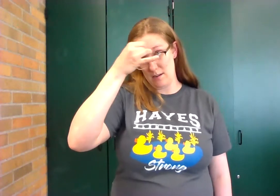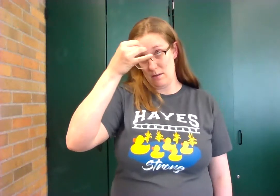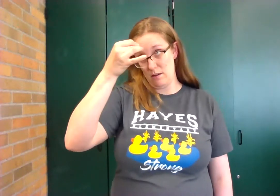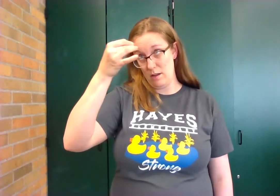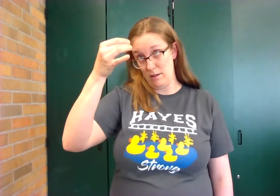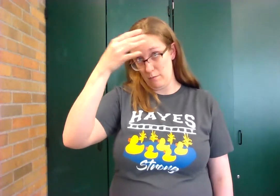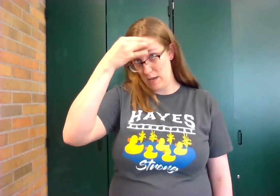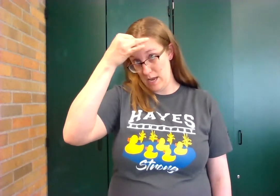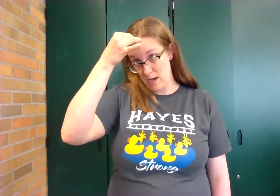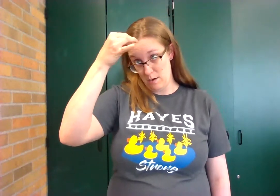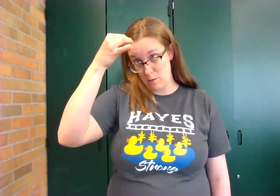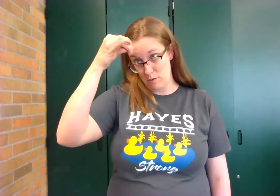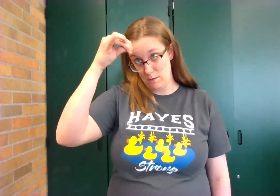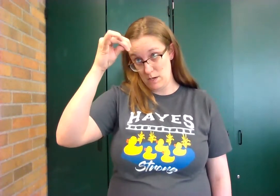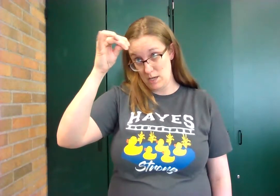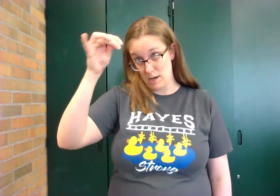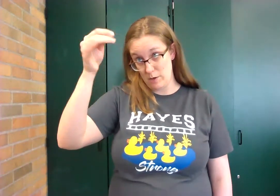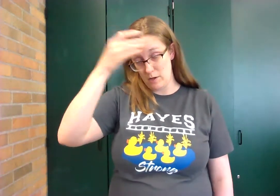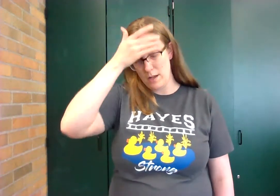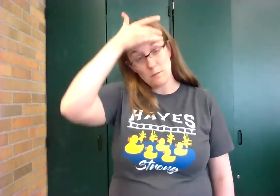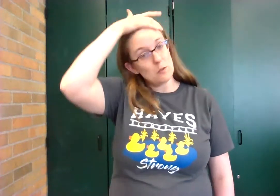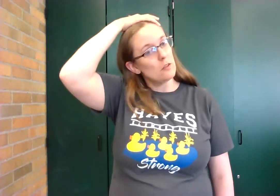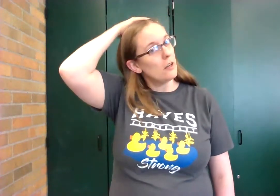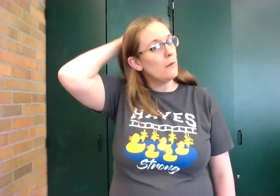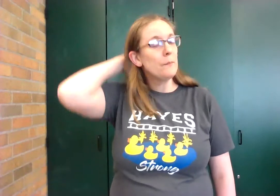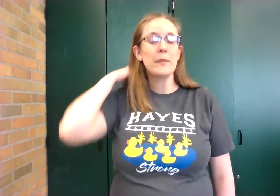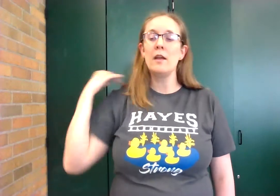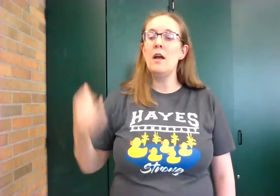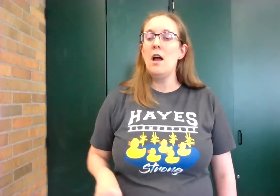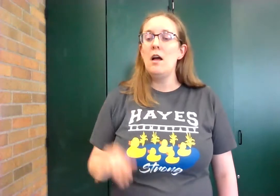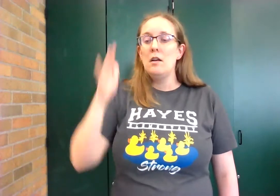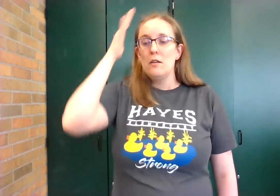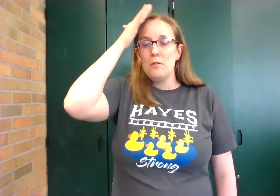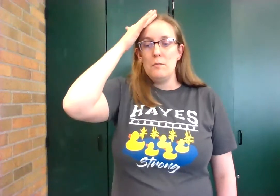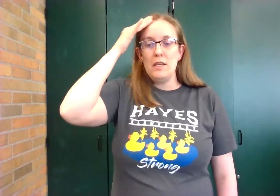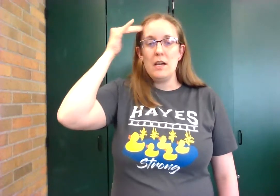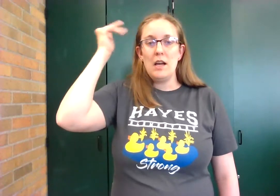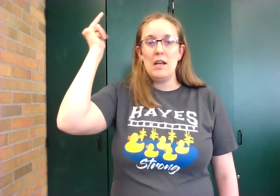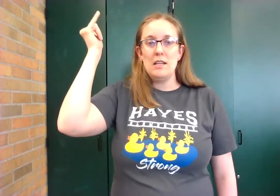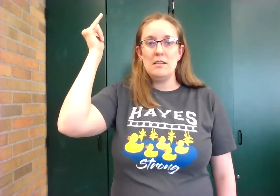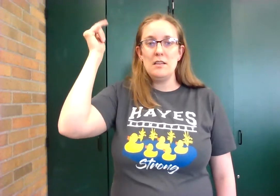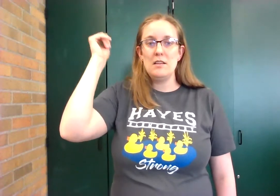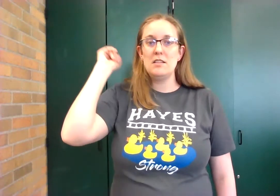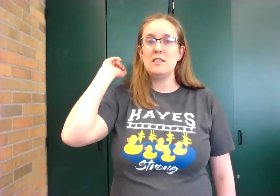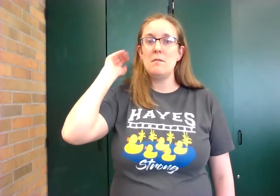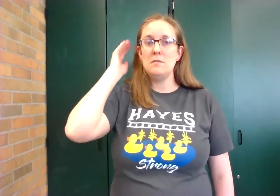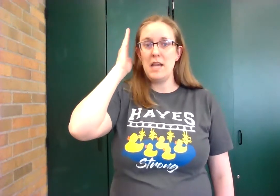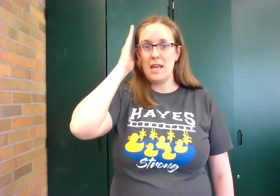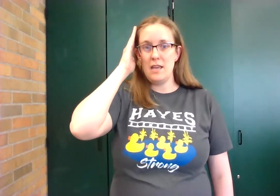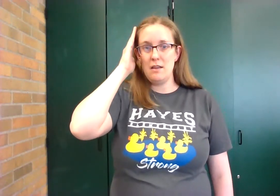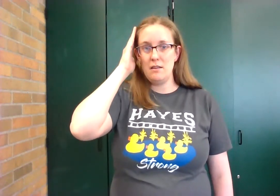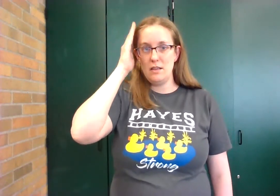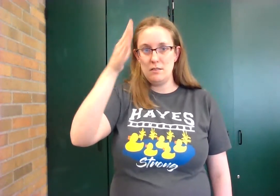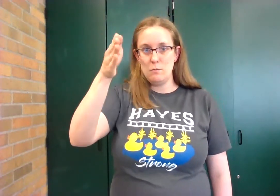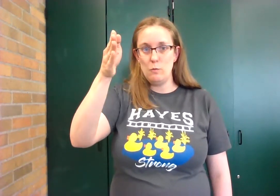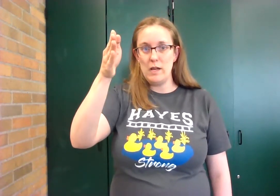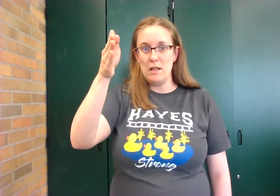i have a hair poking me in the eyeball i'm so sorry because someday it's will